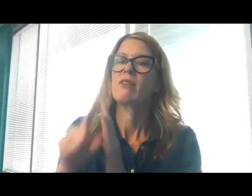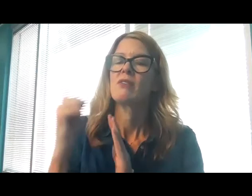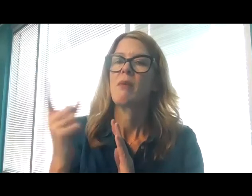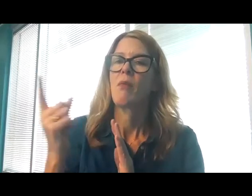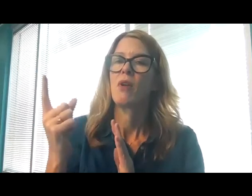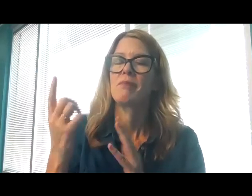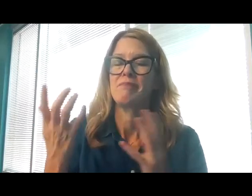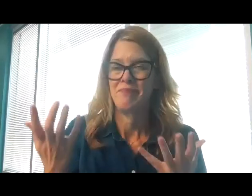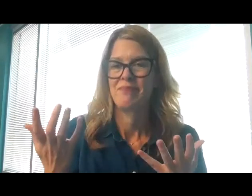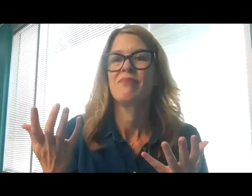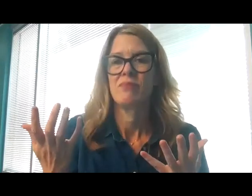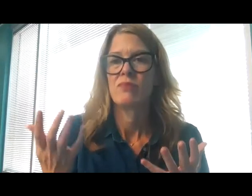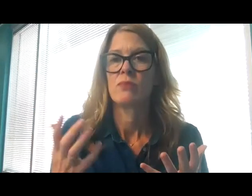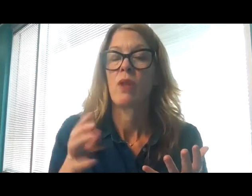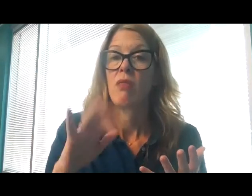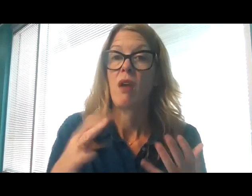Here ends the reading.